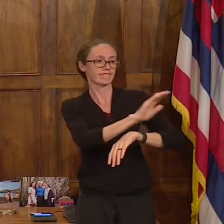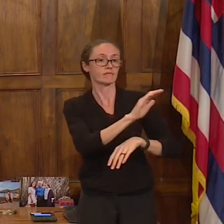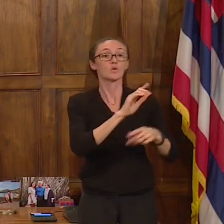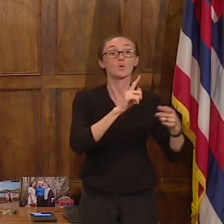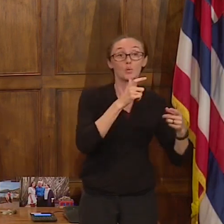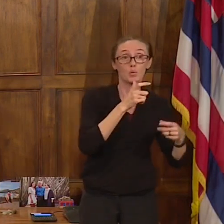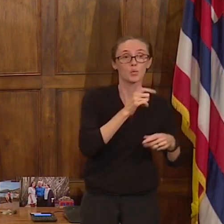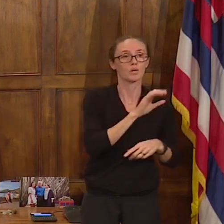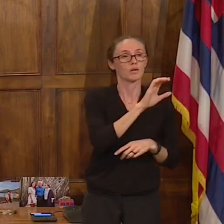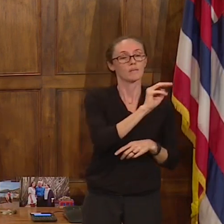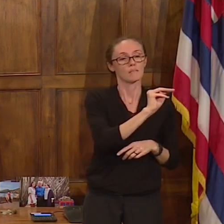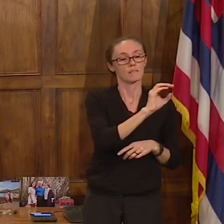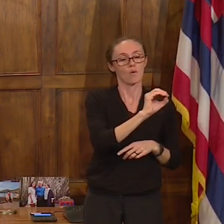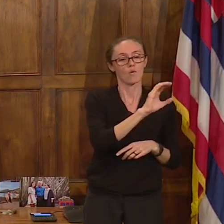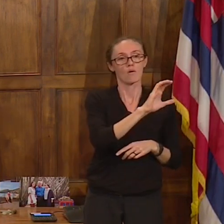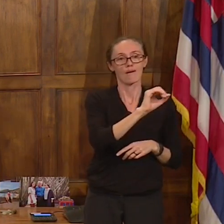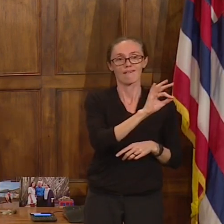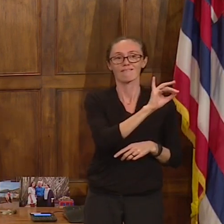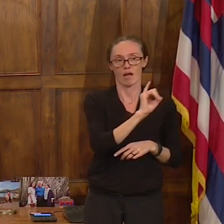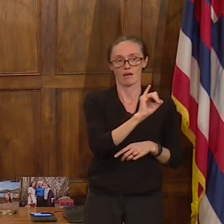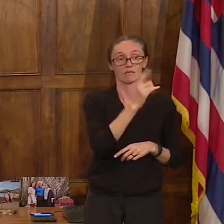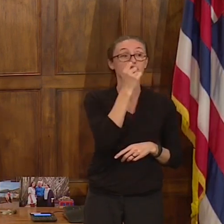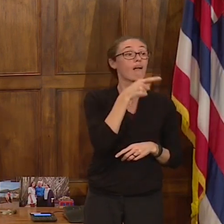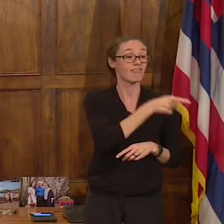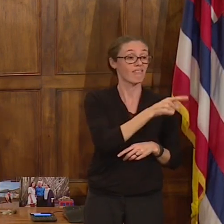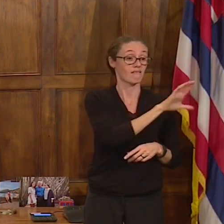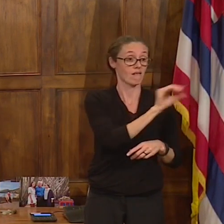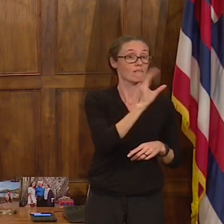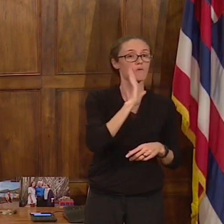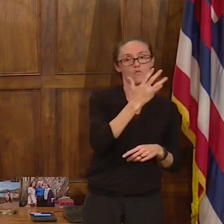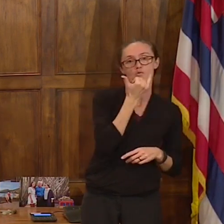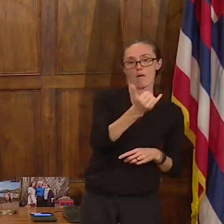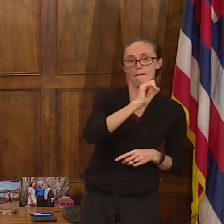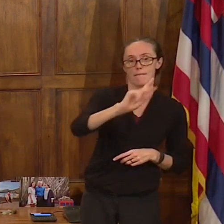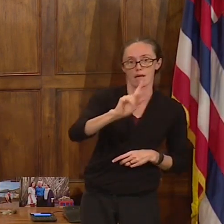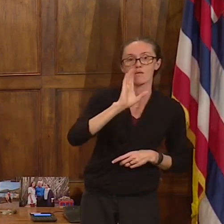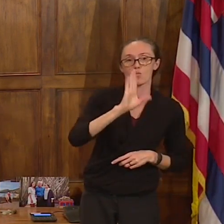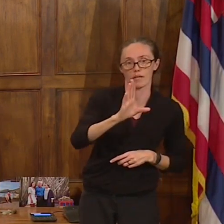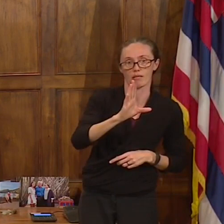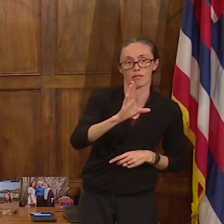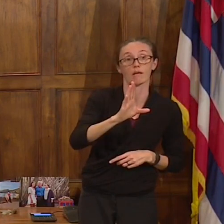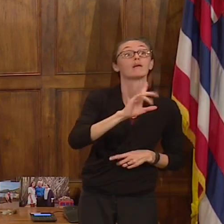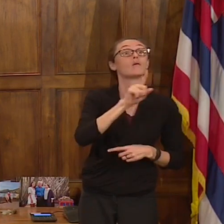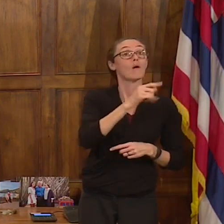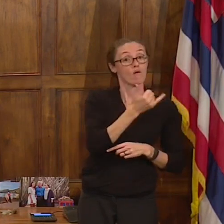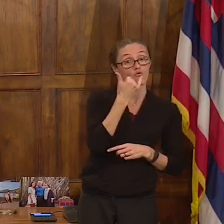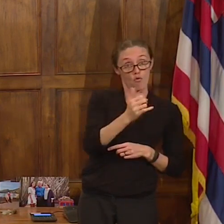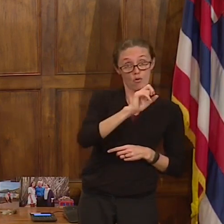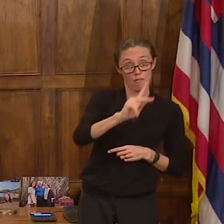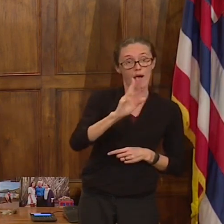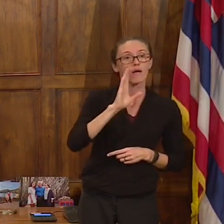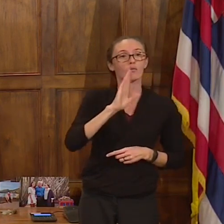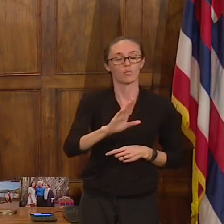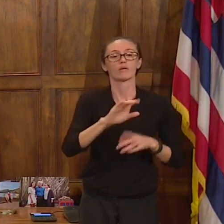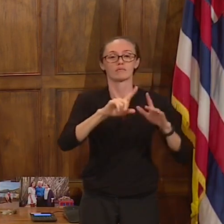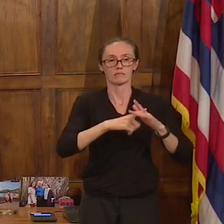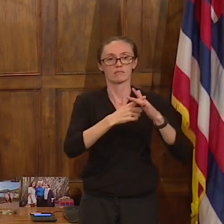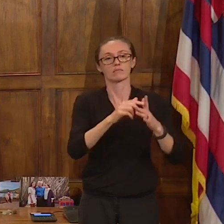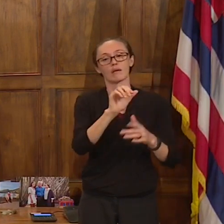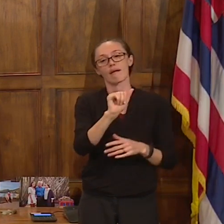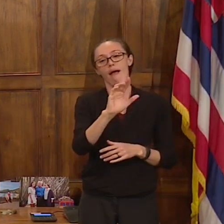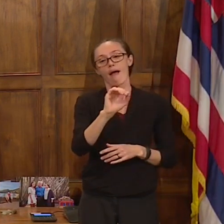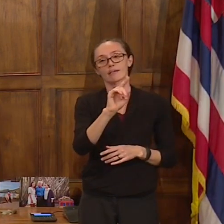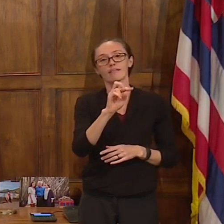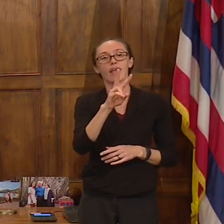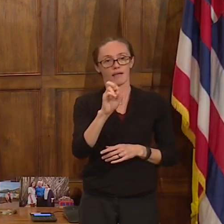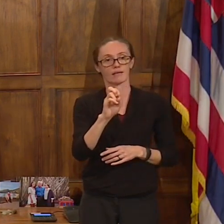You will receive a call in return and they will be able to activate your card for you. So if